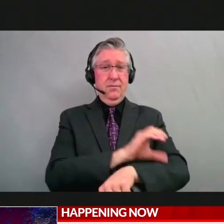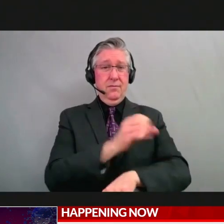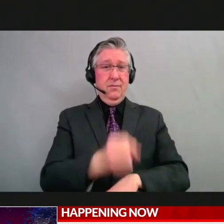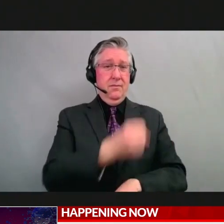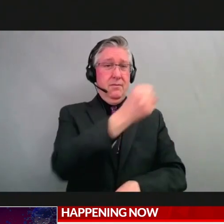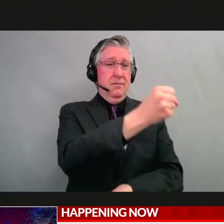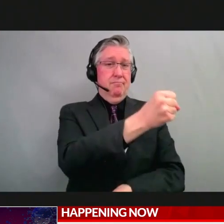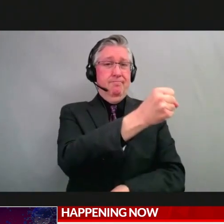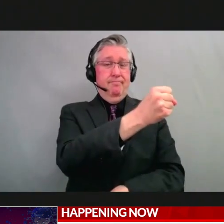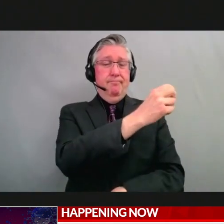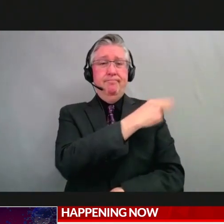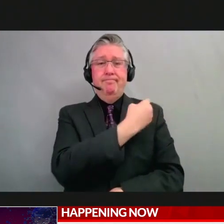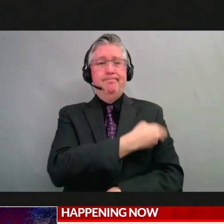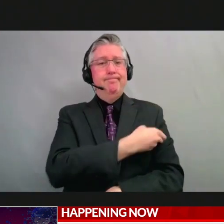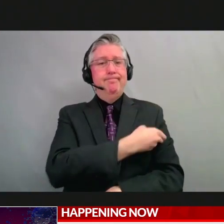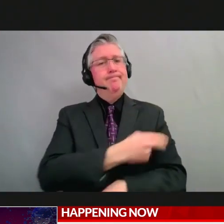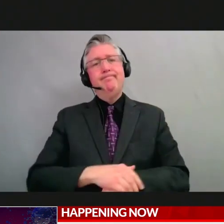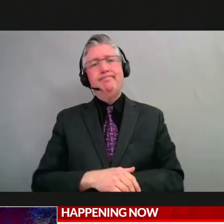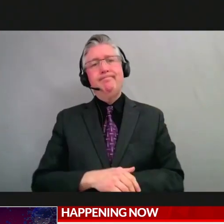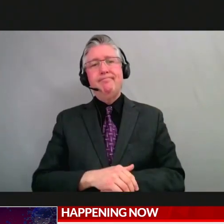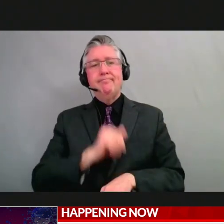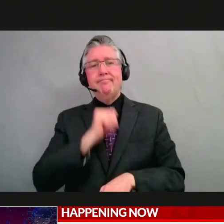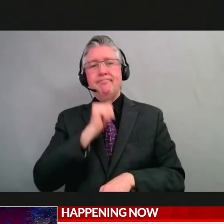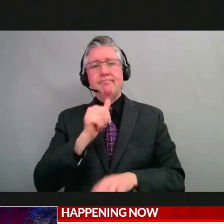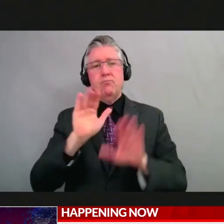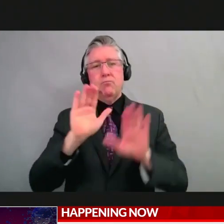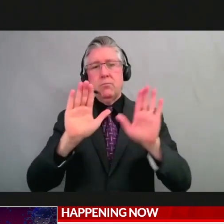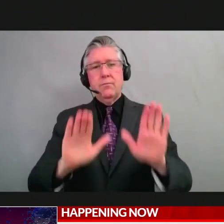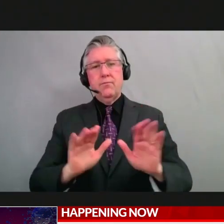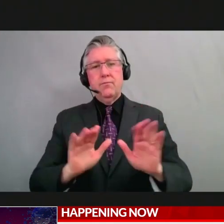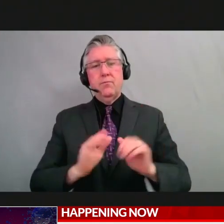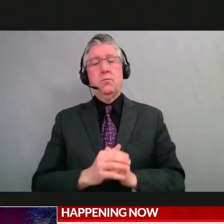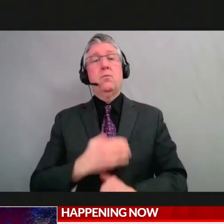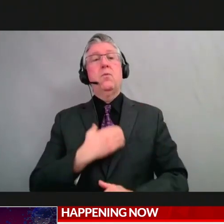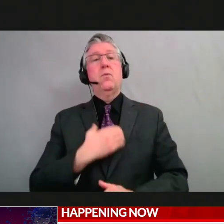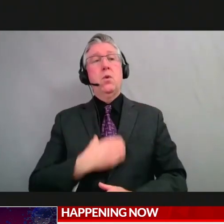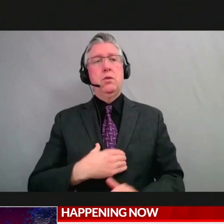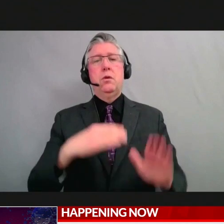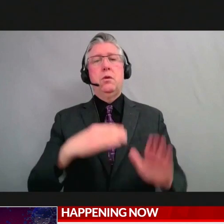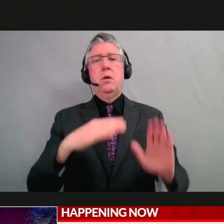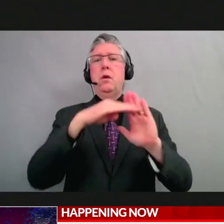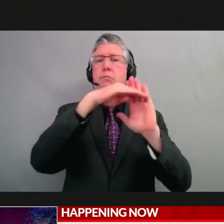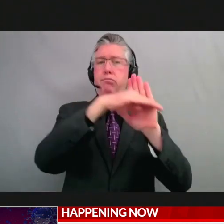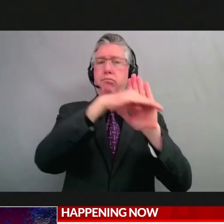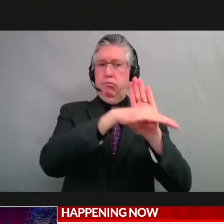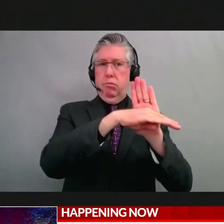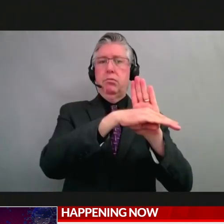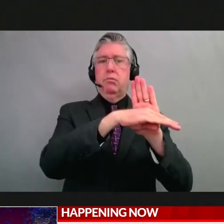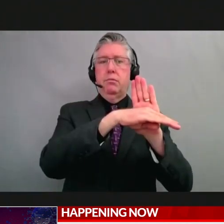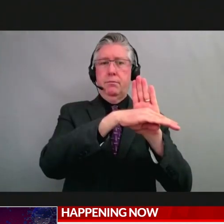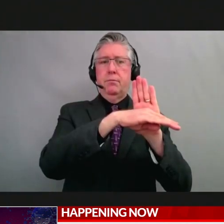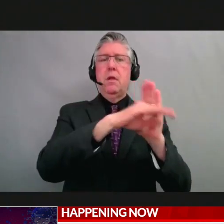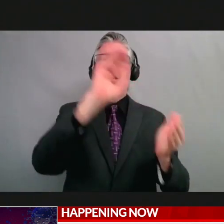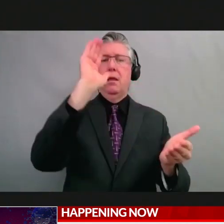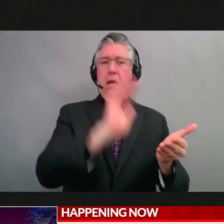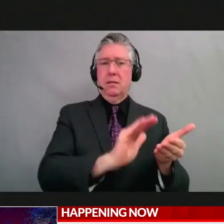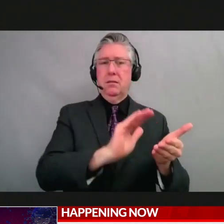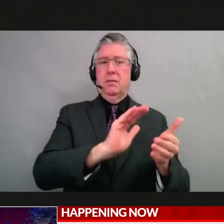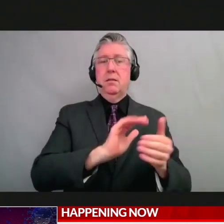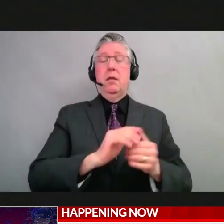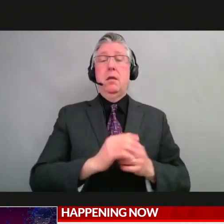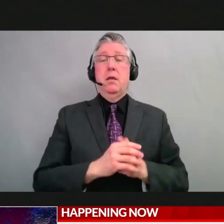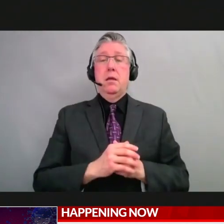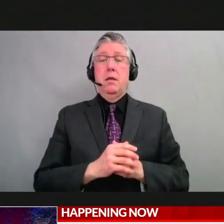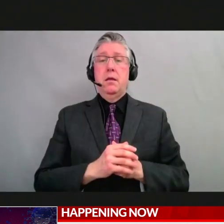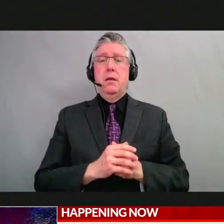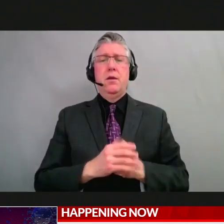ideal state for COVID-19. We'd certainly like to see that number come down quite a bit. We really don't want individuals to have severe